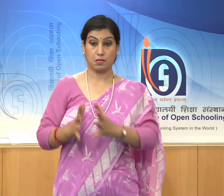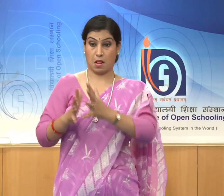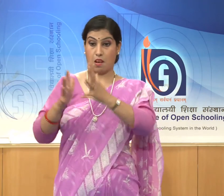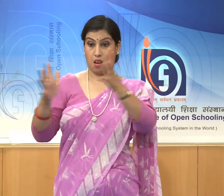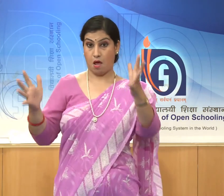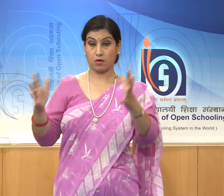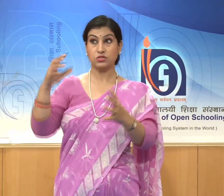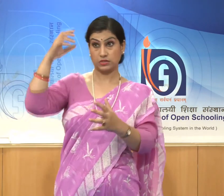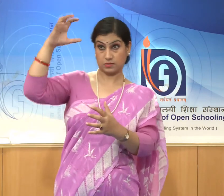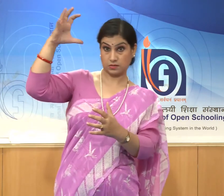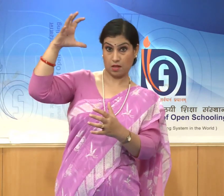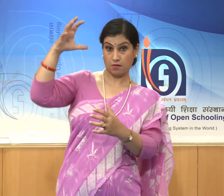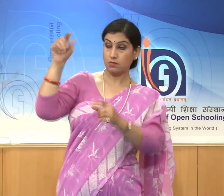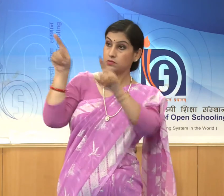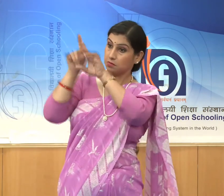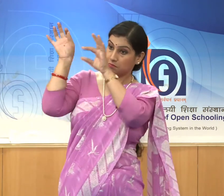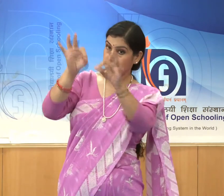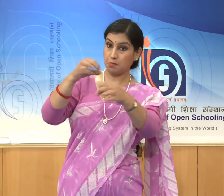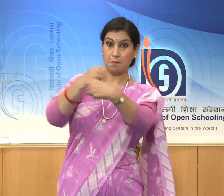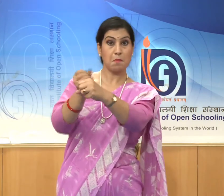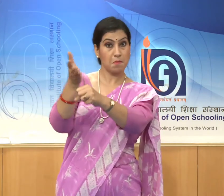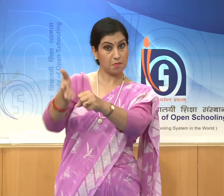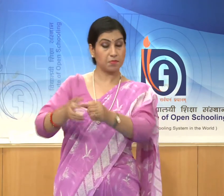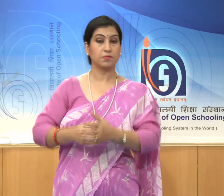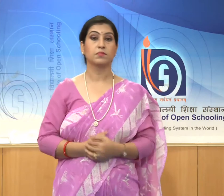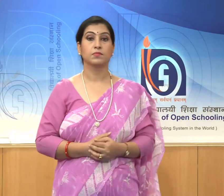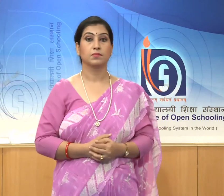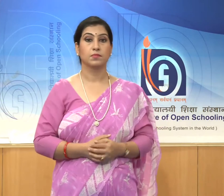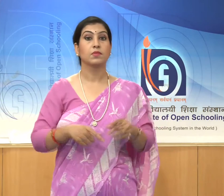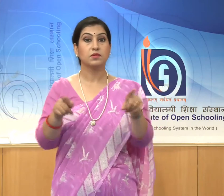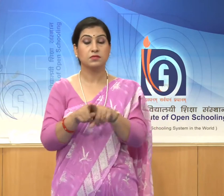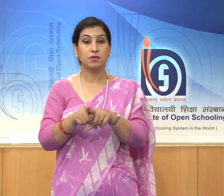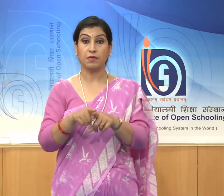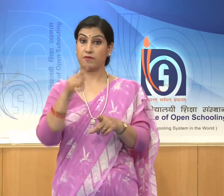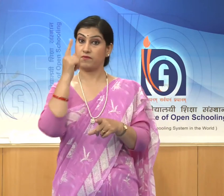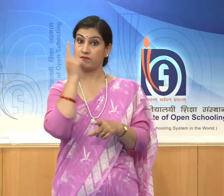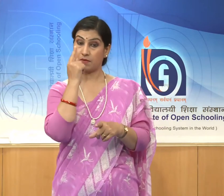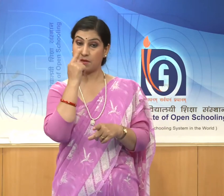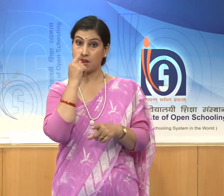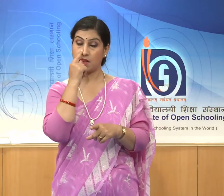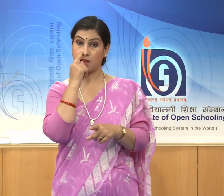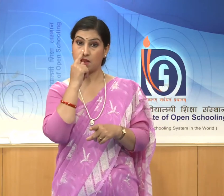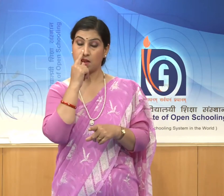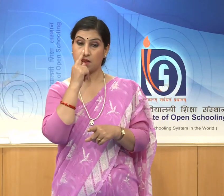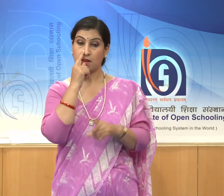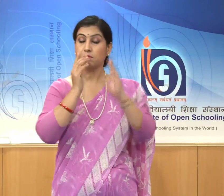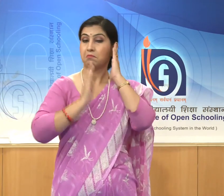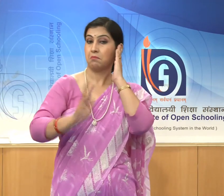image and the female musician figures